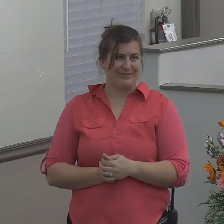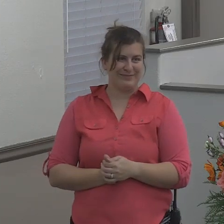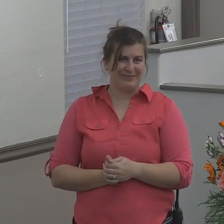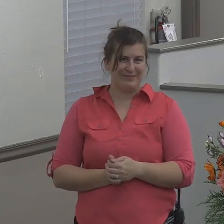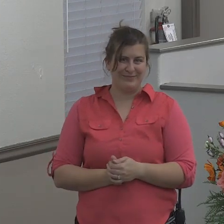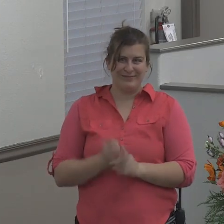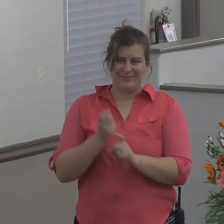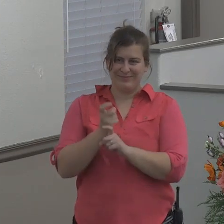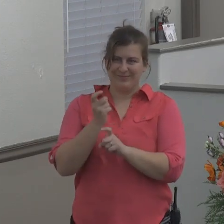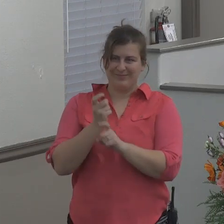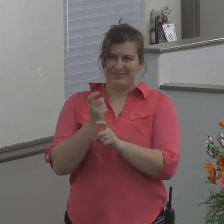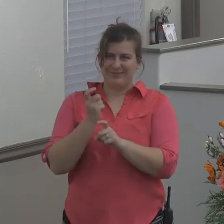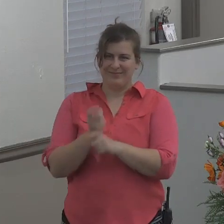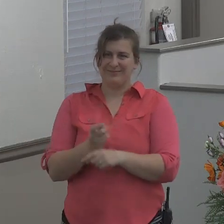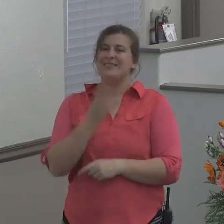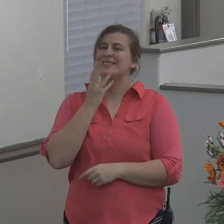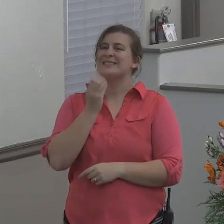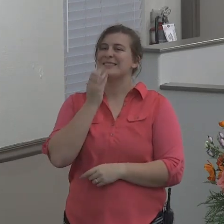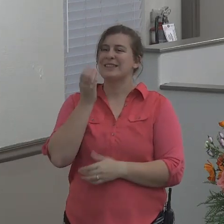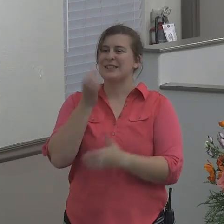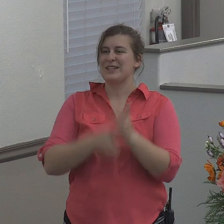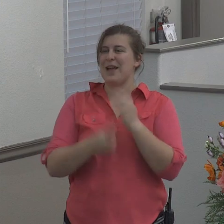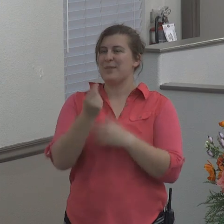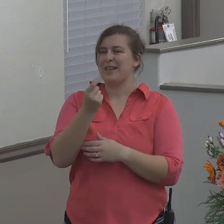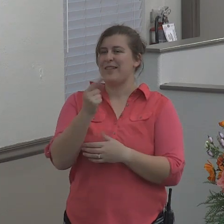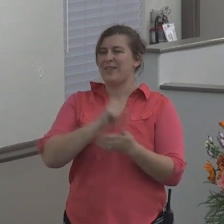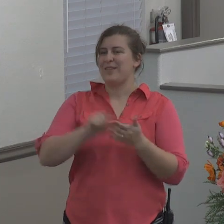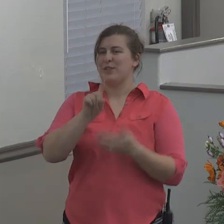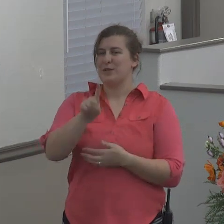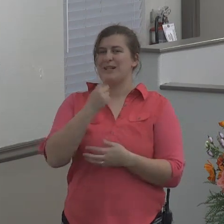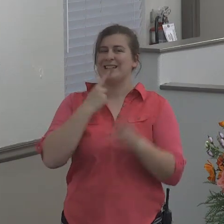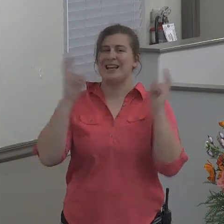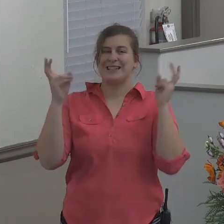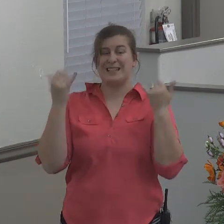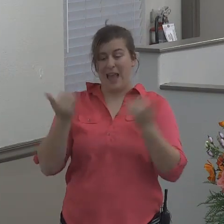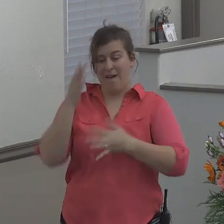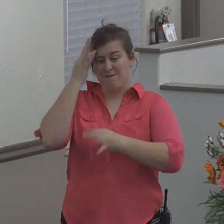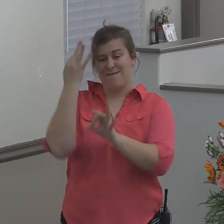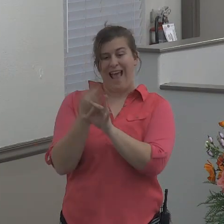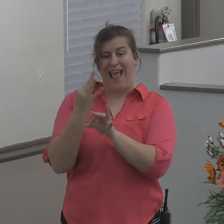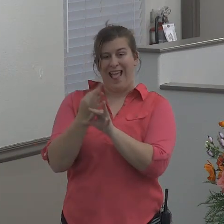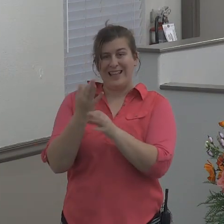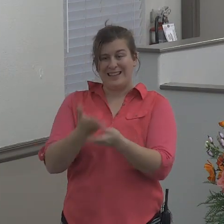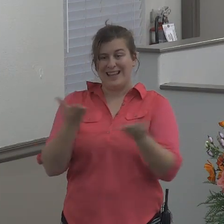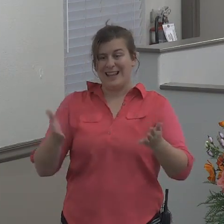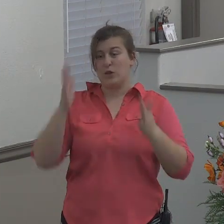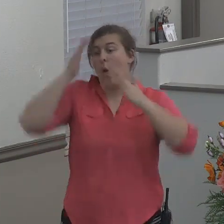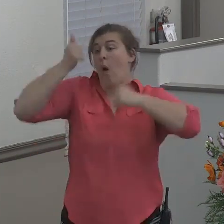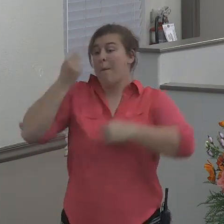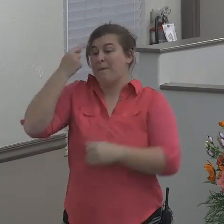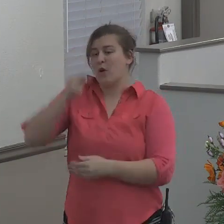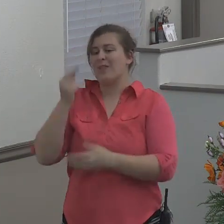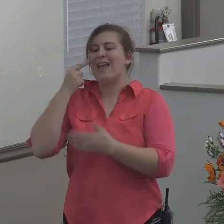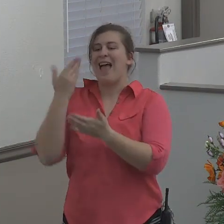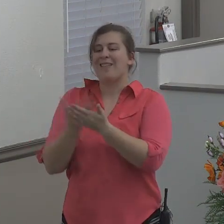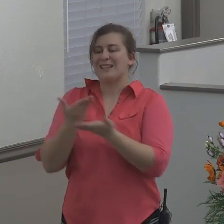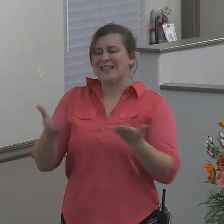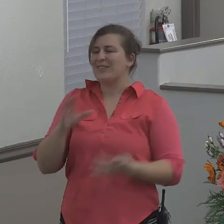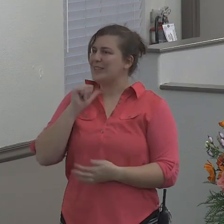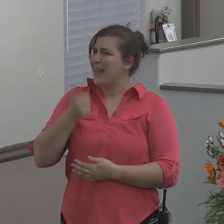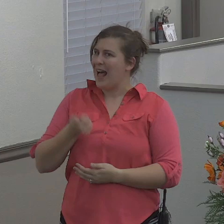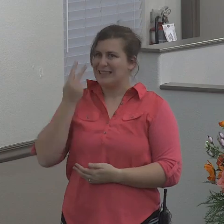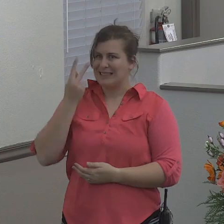Hebrews chapter 11 verse 1 says, Now faith is the substance of things hoped for, the evidence of things not seen.